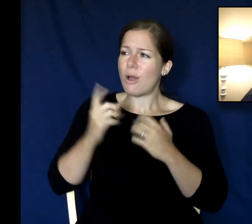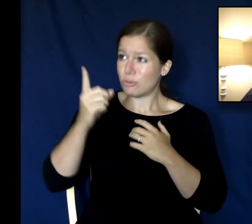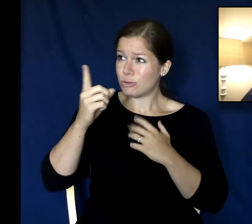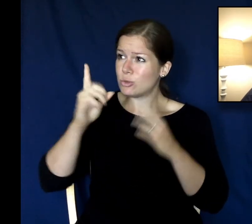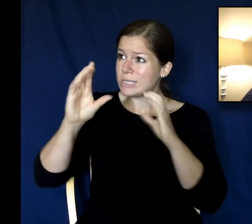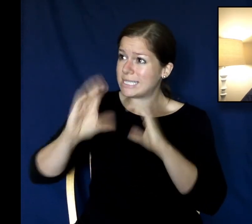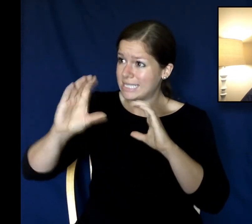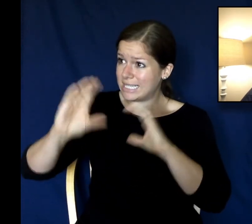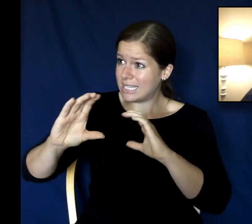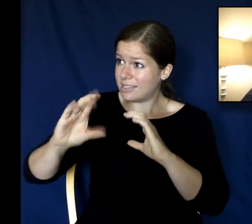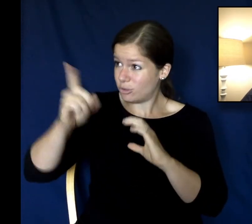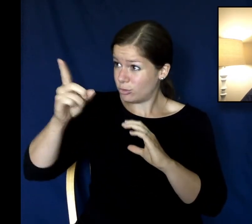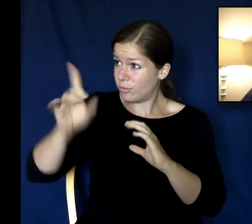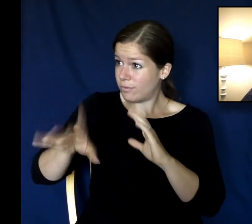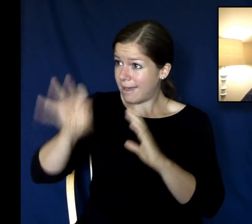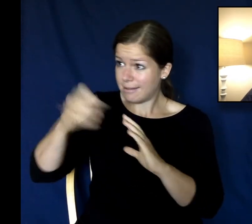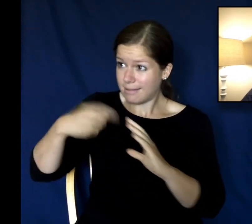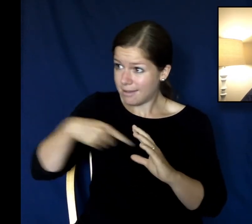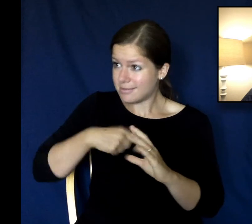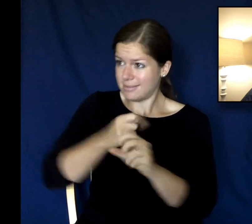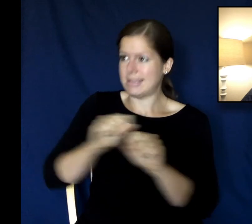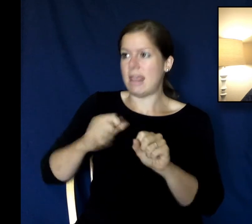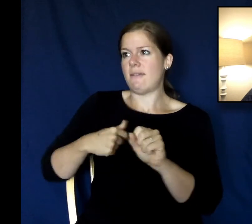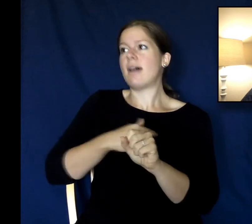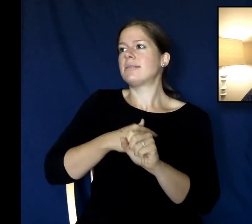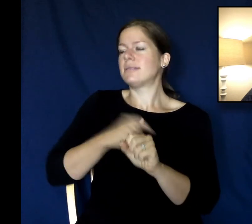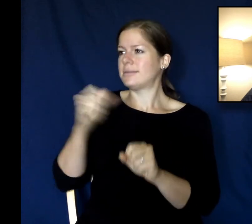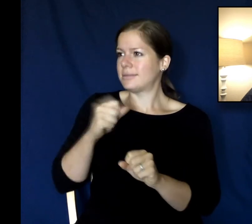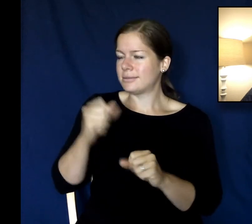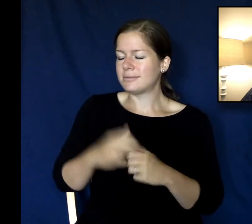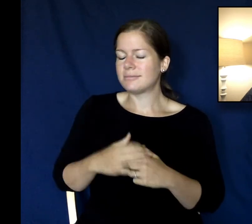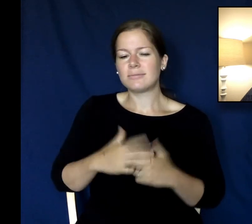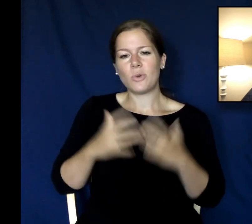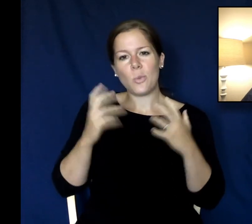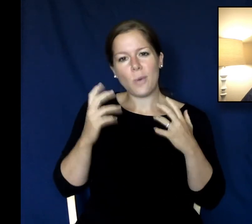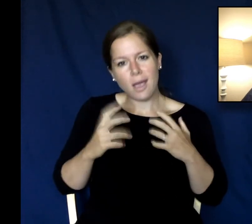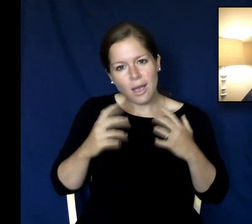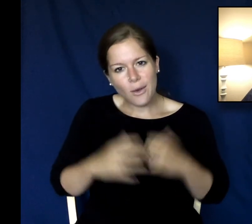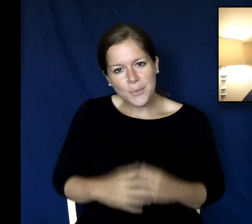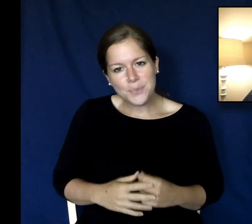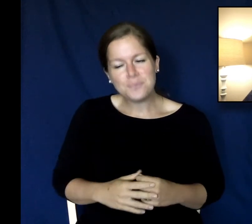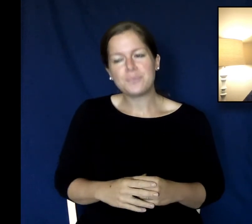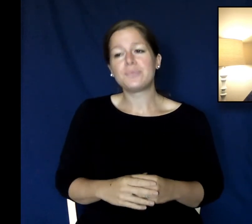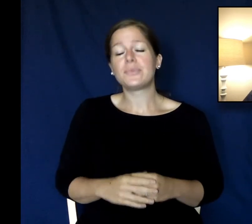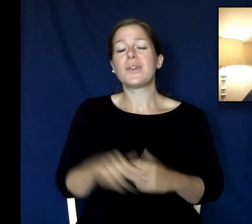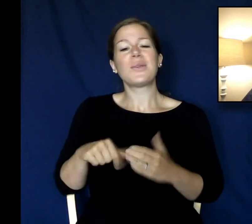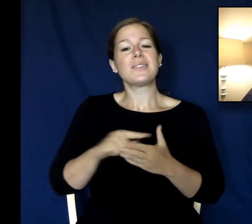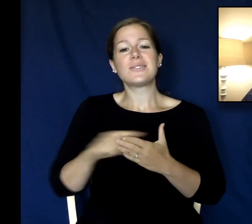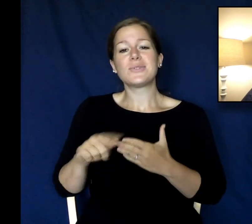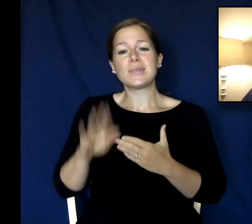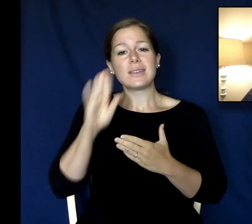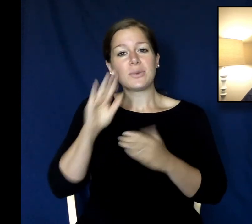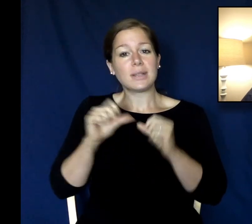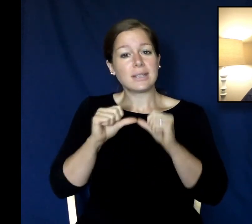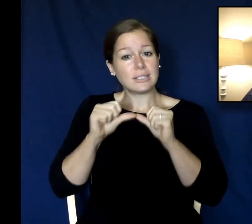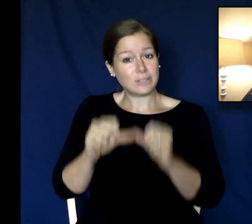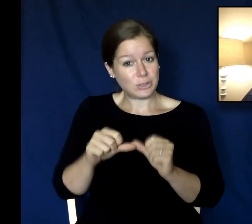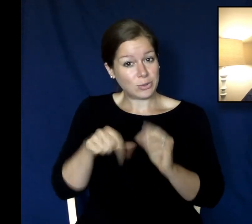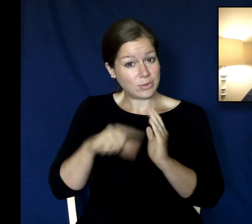alone has the power to save now as the rest of the week goes on where we're about to head into the